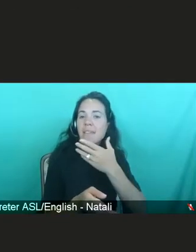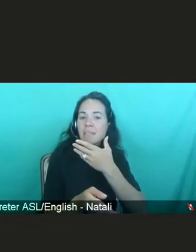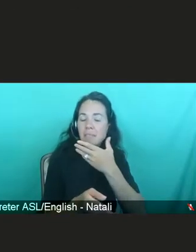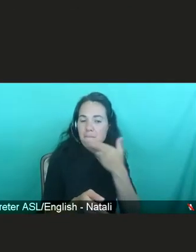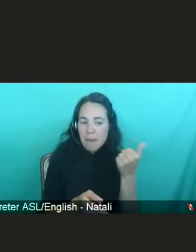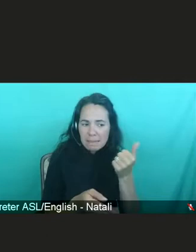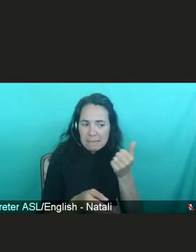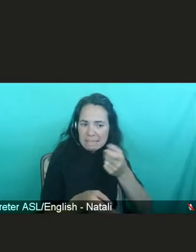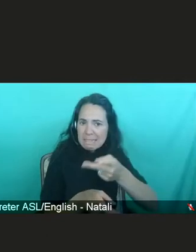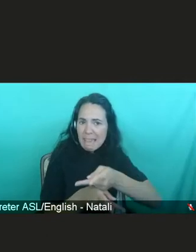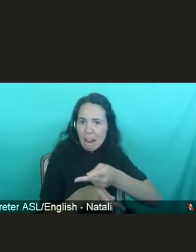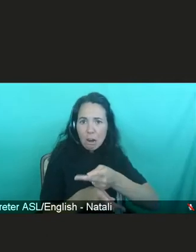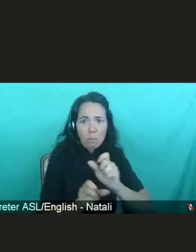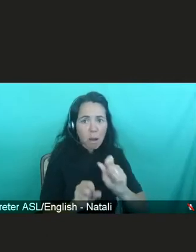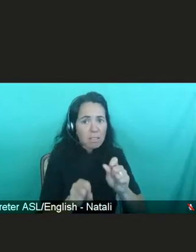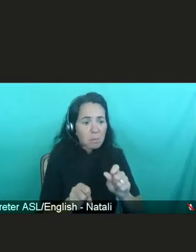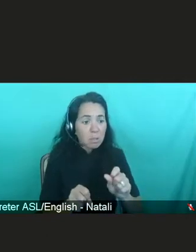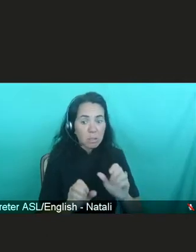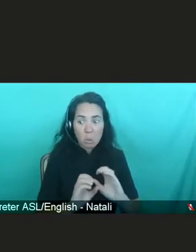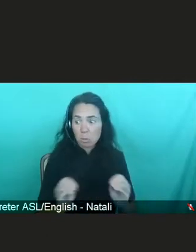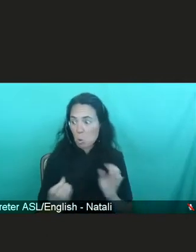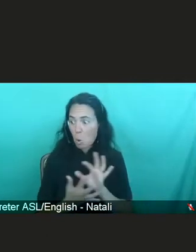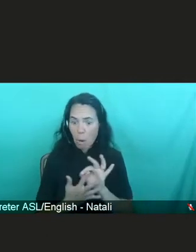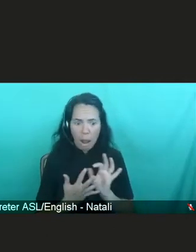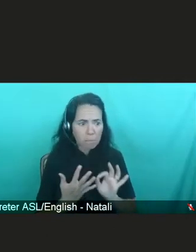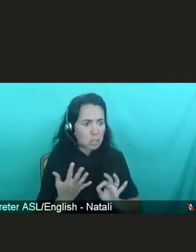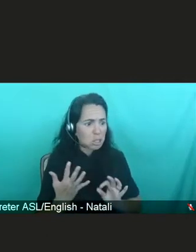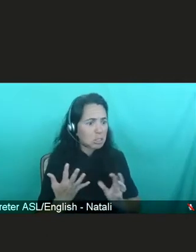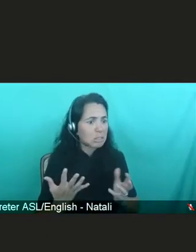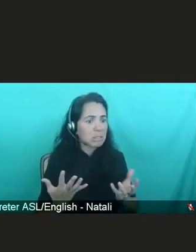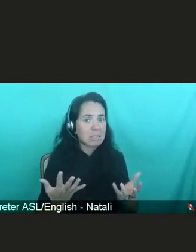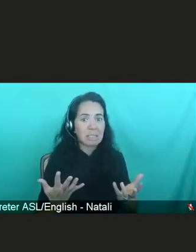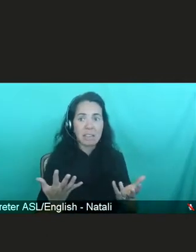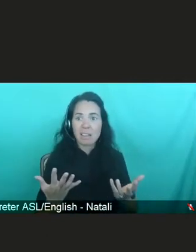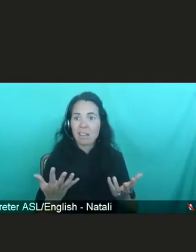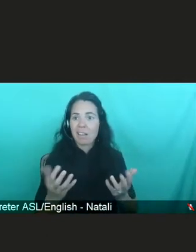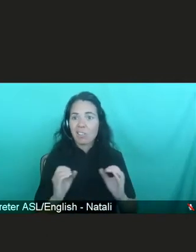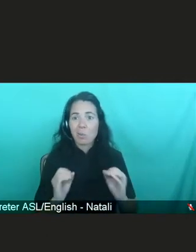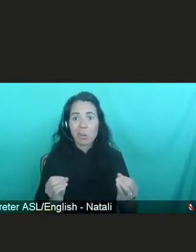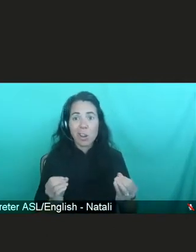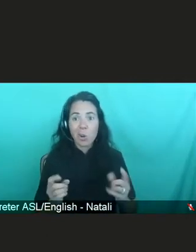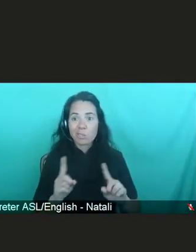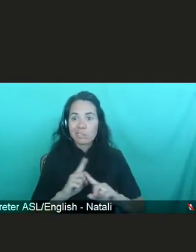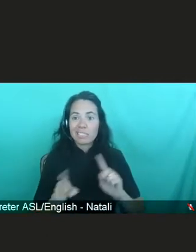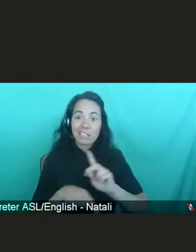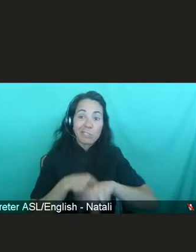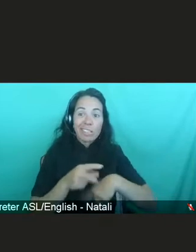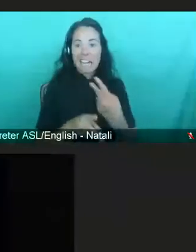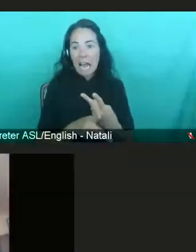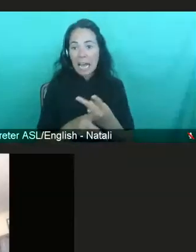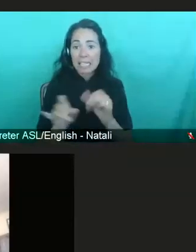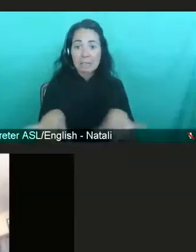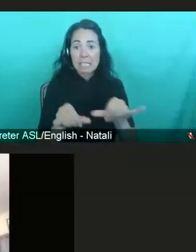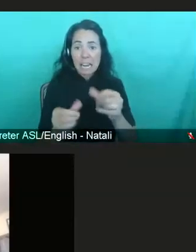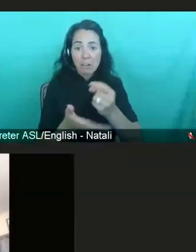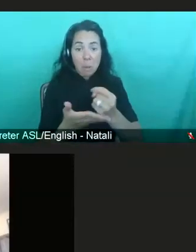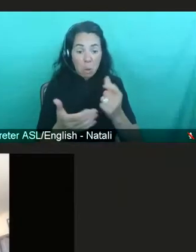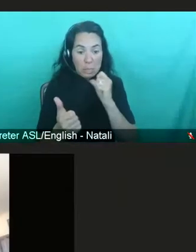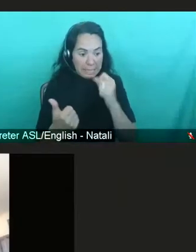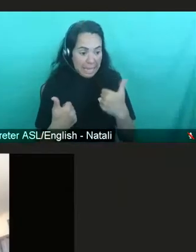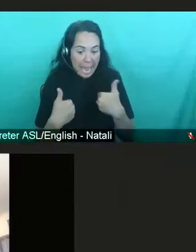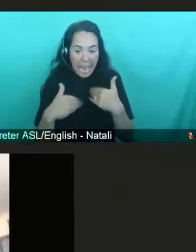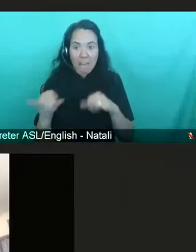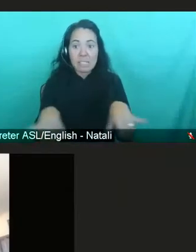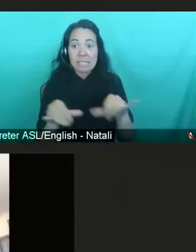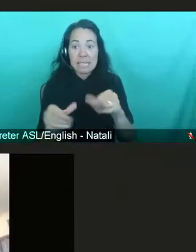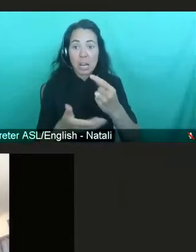There weren't any options. No one was, you know, had different kinds of, quote, standard therapy. There was no standard therapy. And